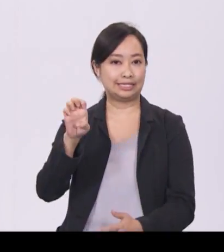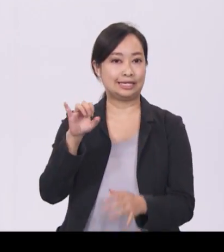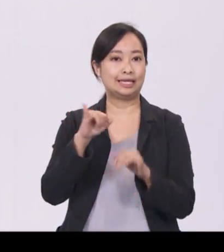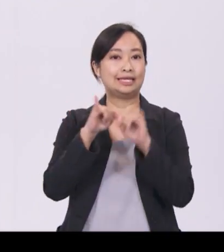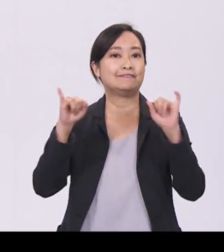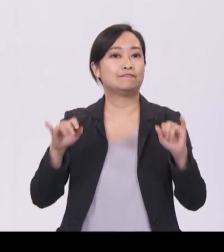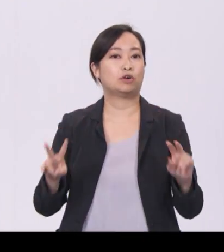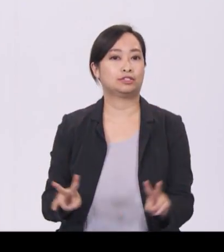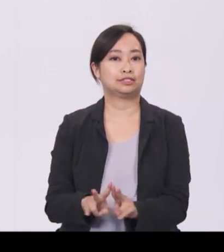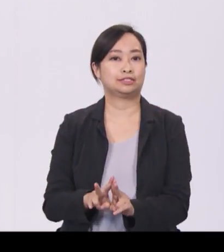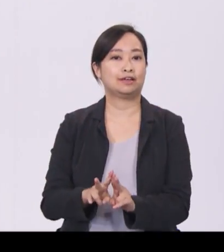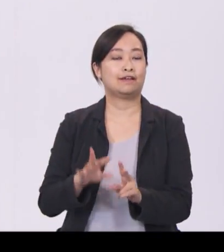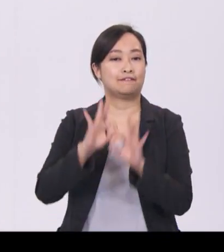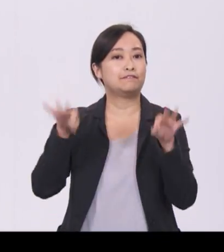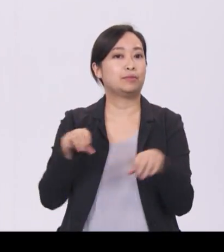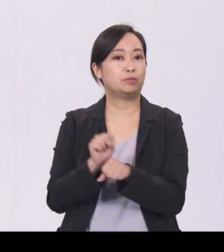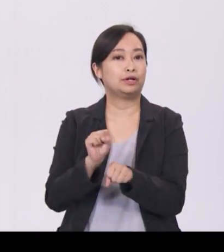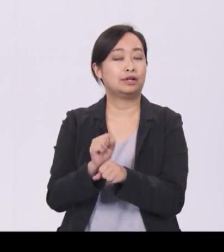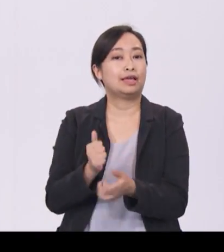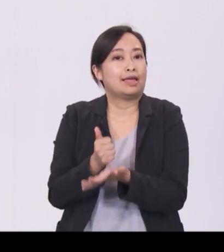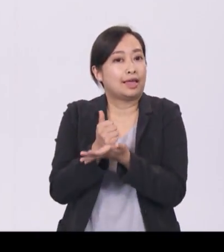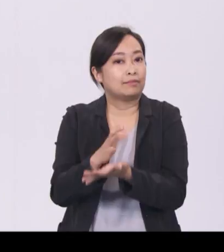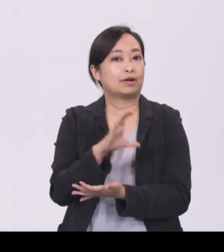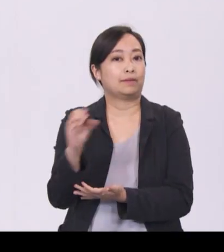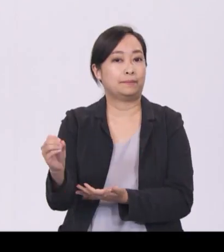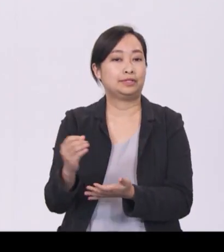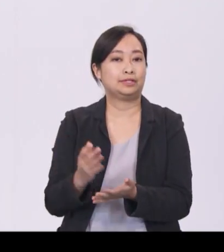This can help companies improve productivity and enhance cash flow.